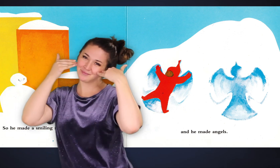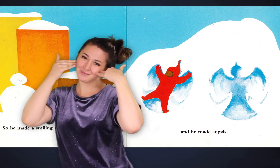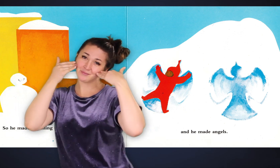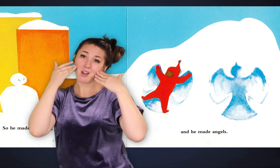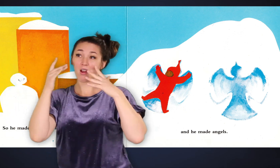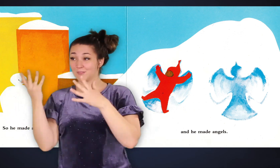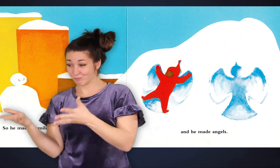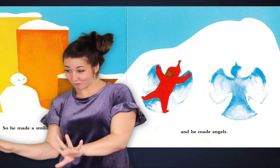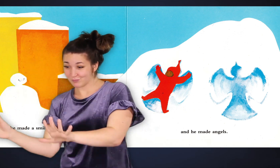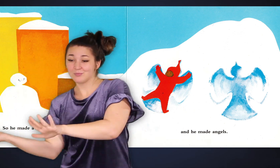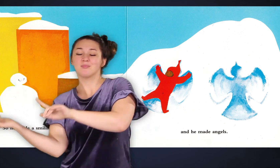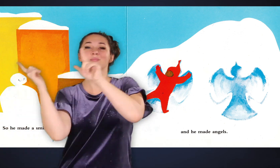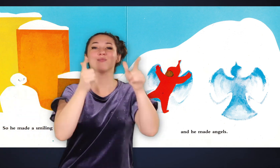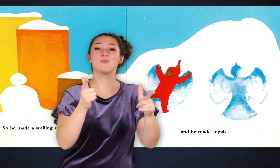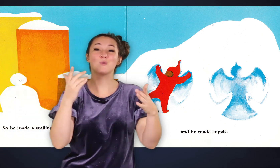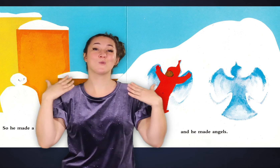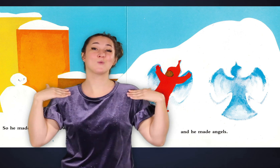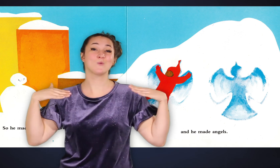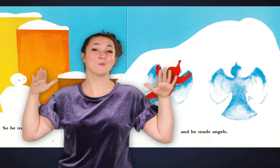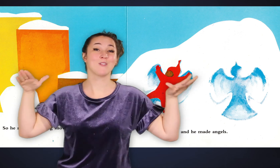And he made angels.